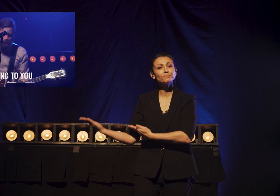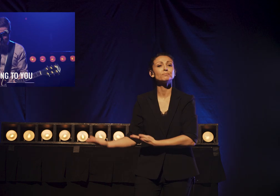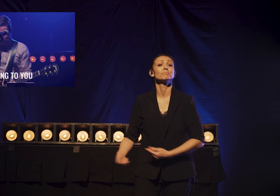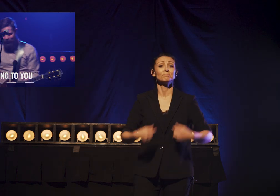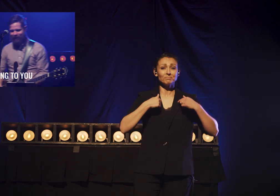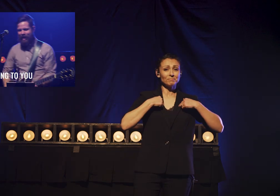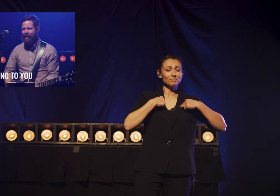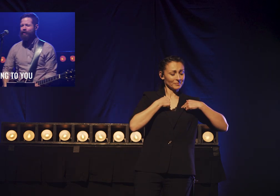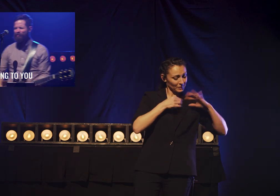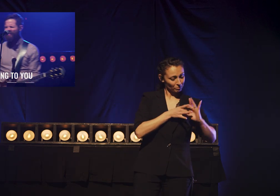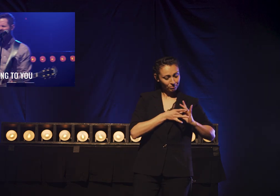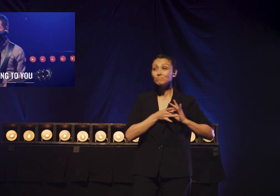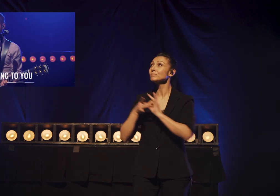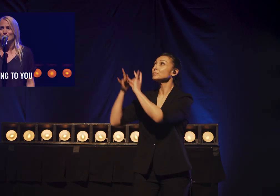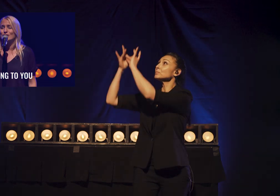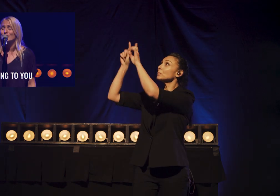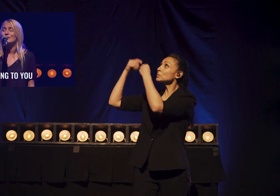And enemy belong to you.